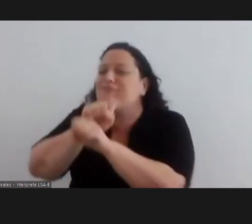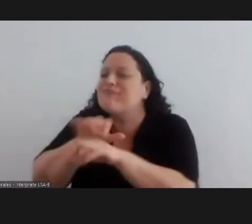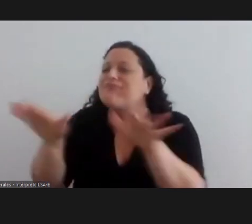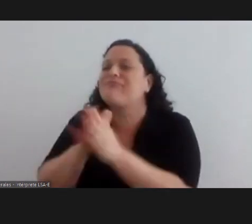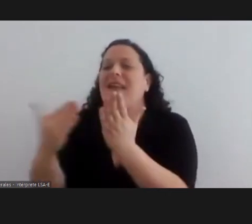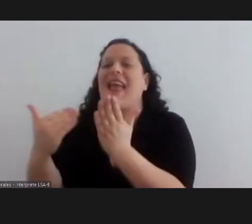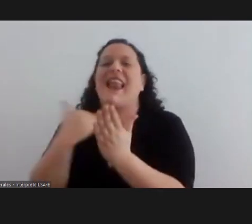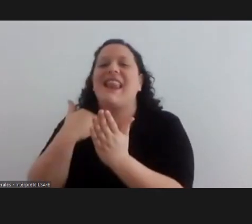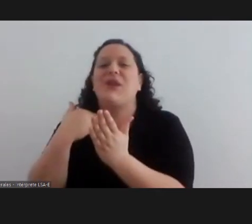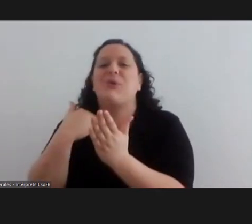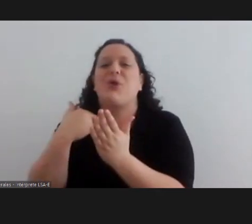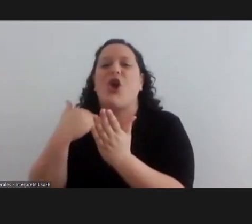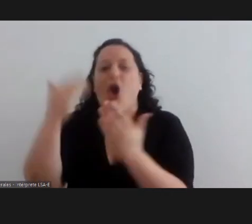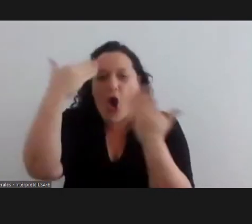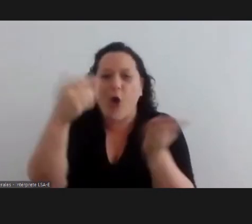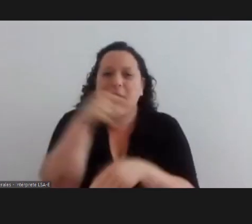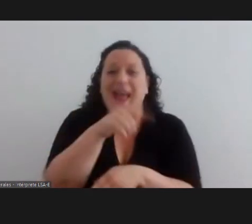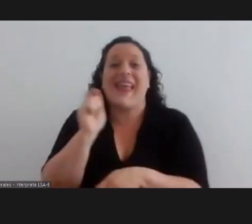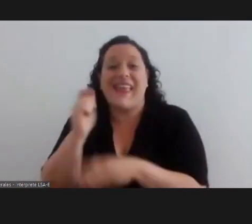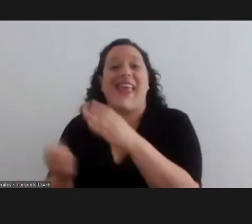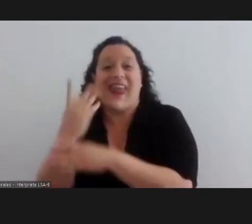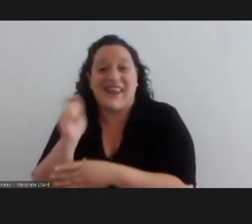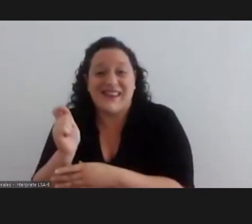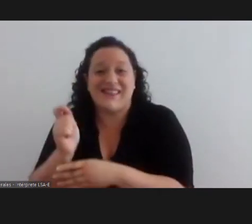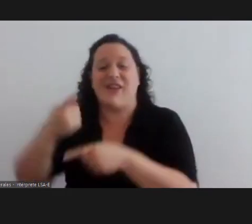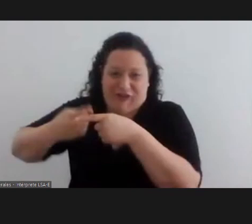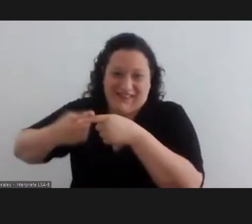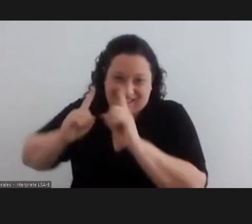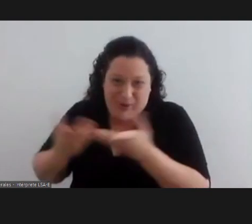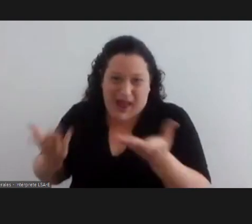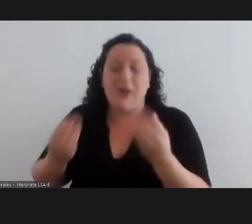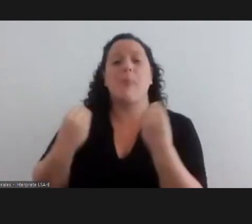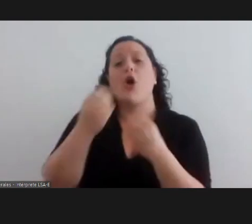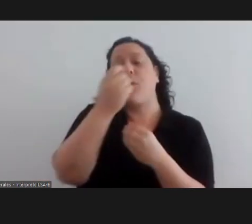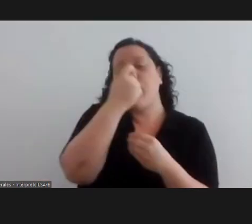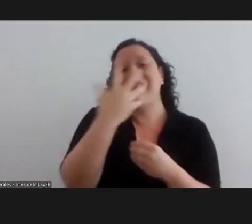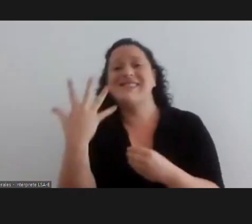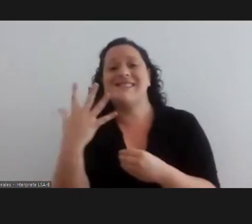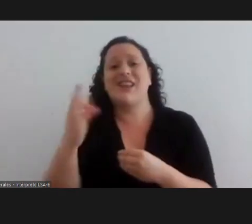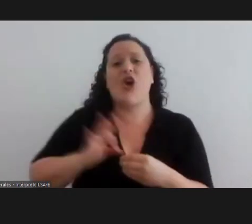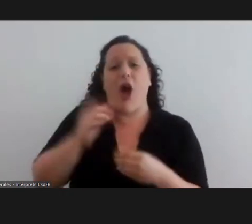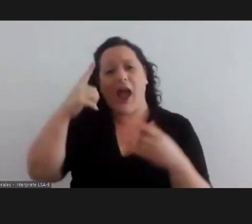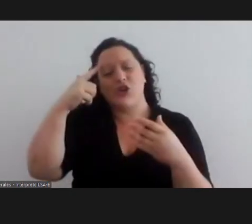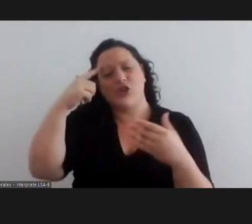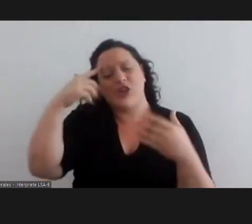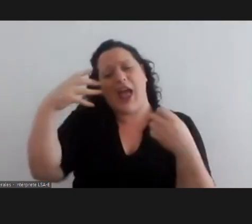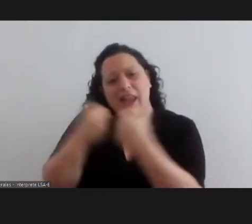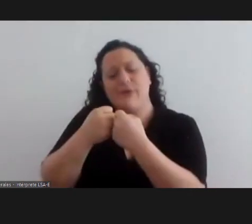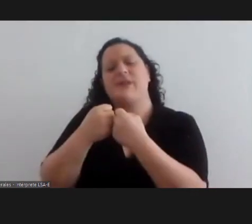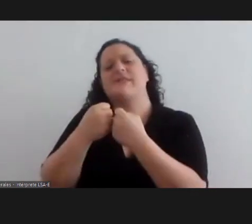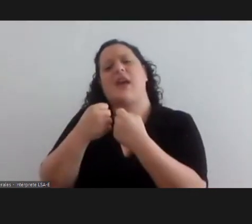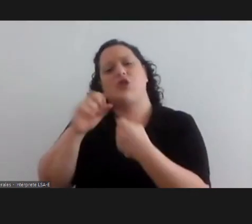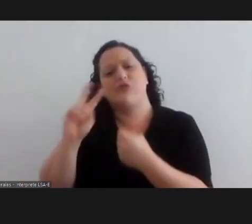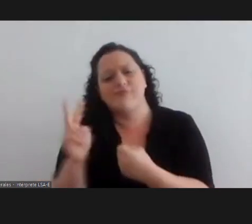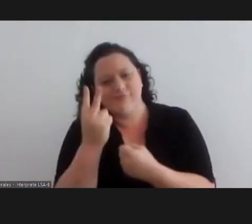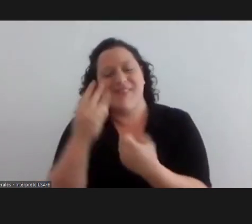a book published by the festival as a tribute to her because of the 25th anniversary of her passing and we will